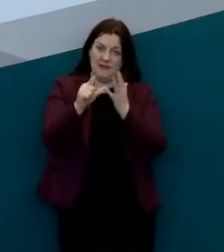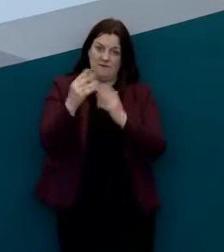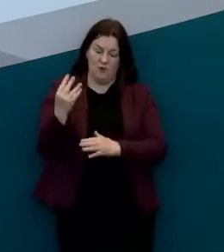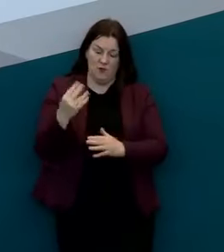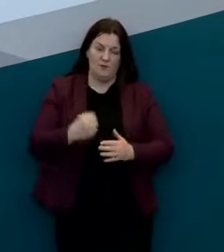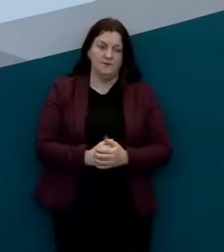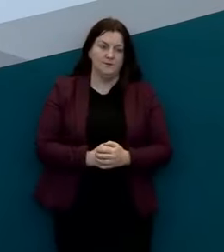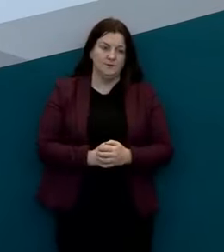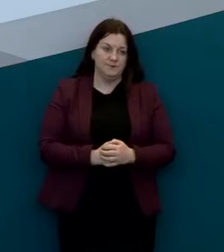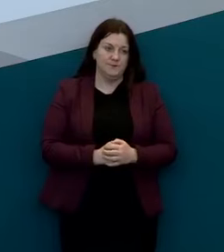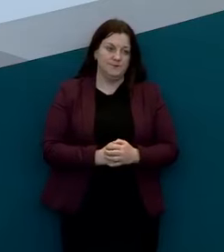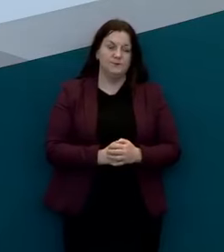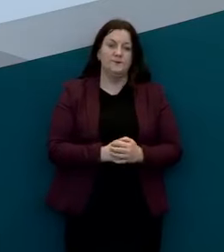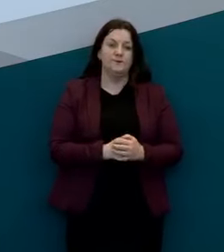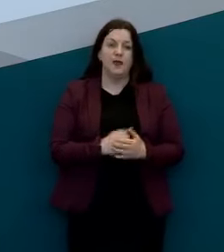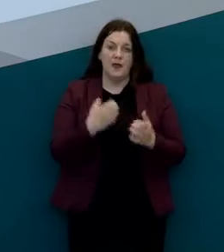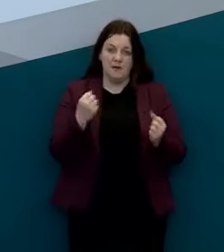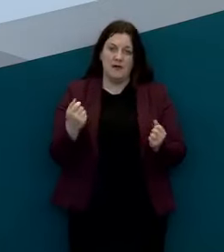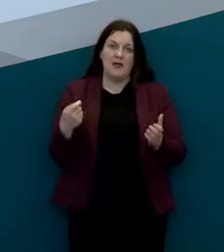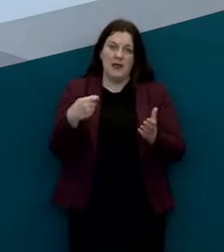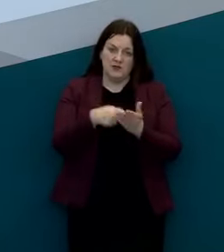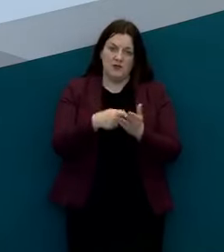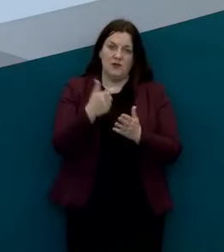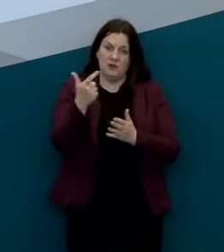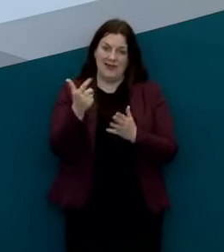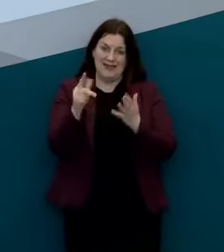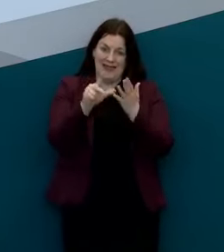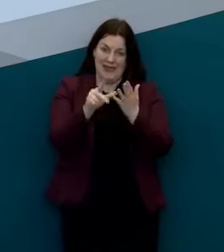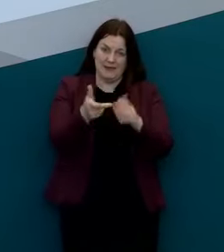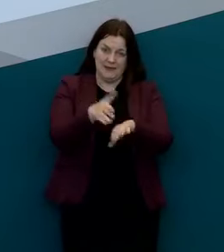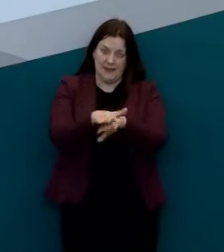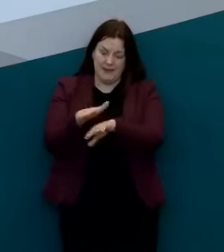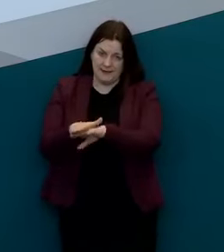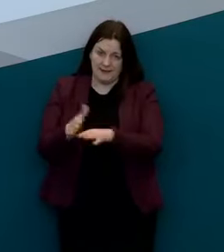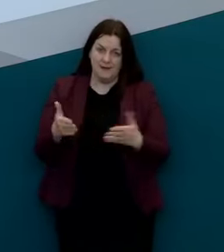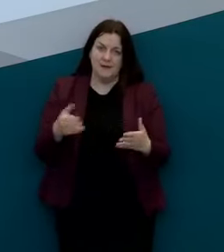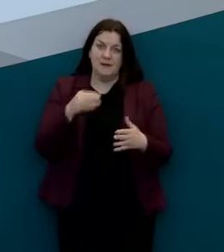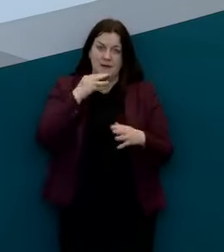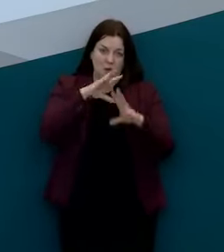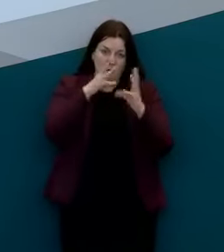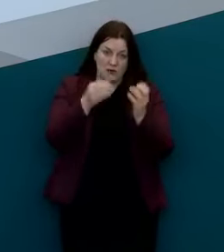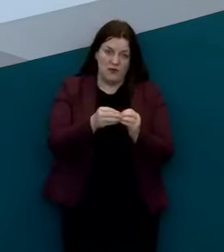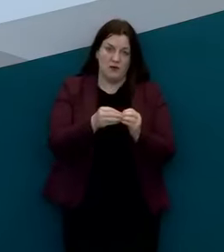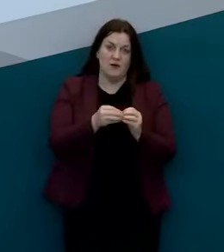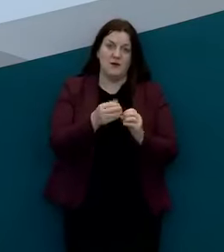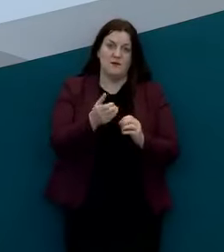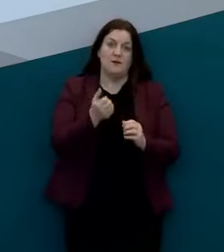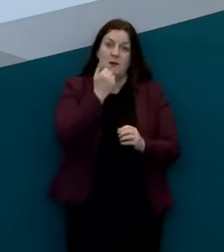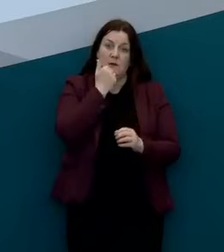they're having an additional 28 deaths bringing our total number of deaths to 263